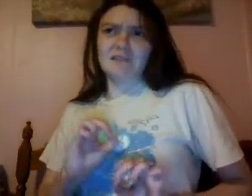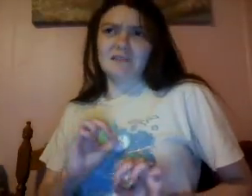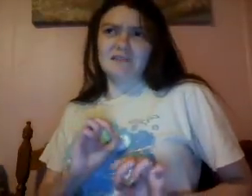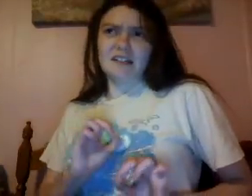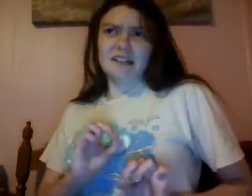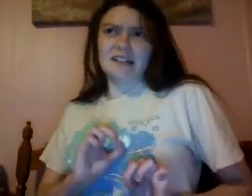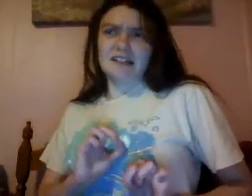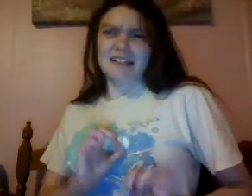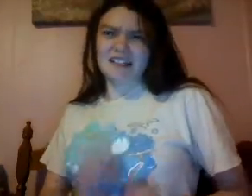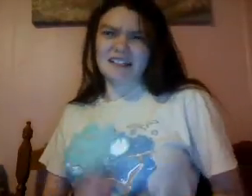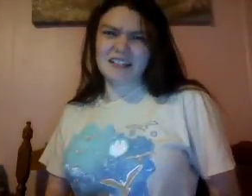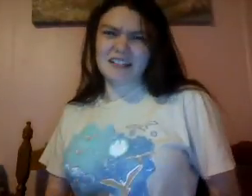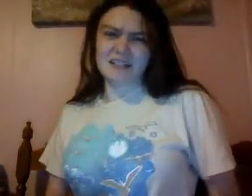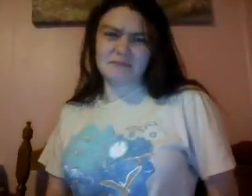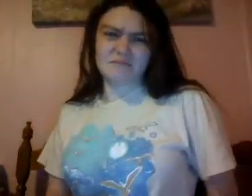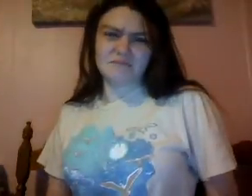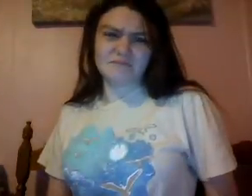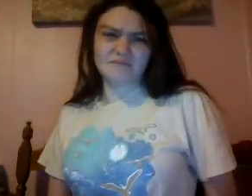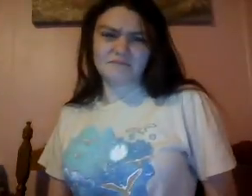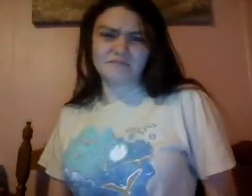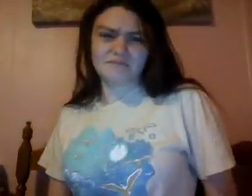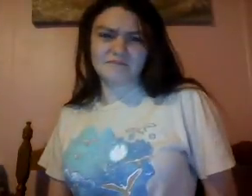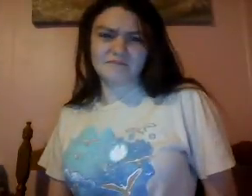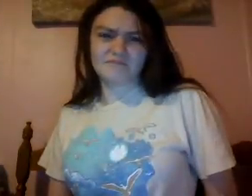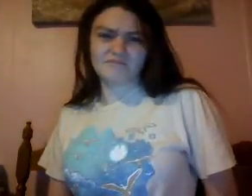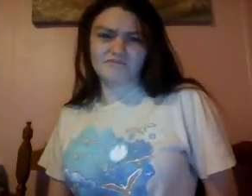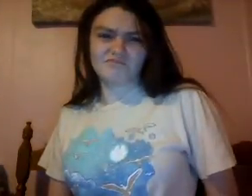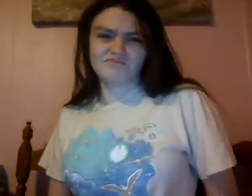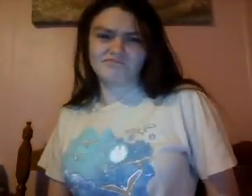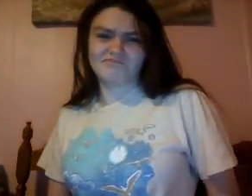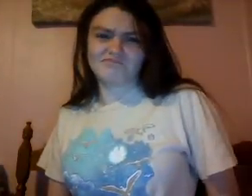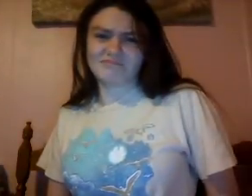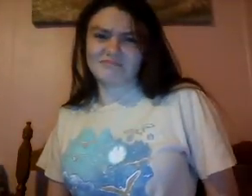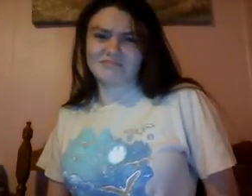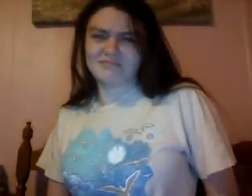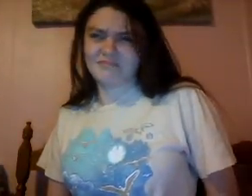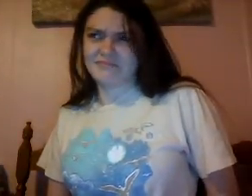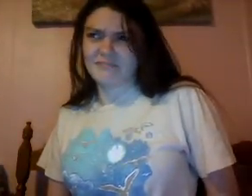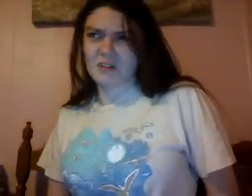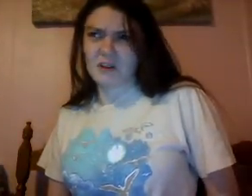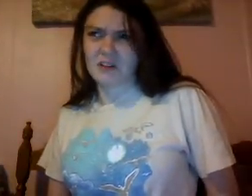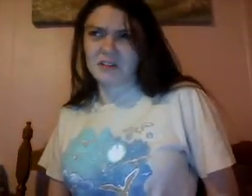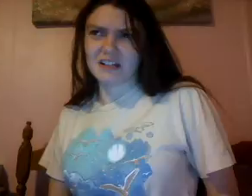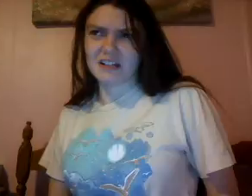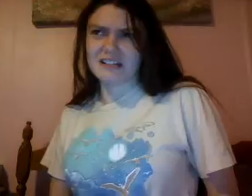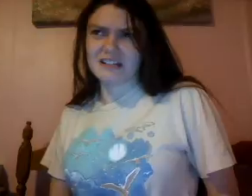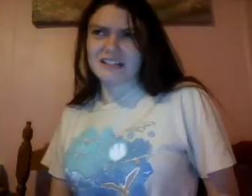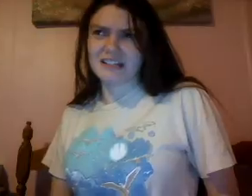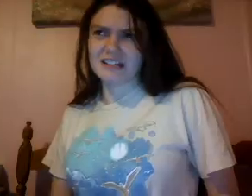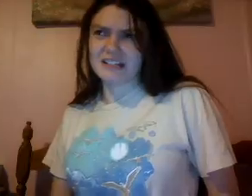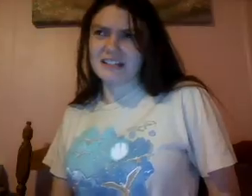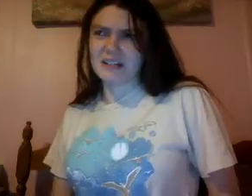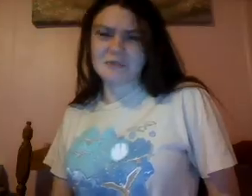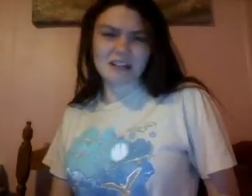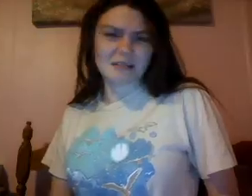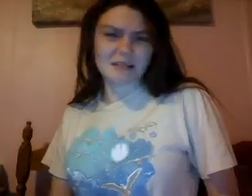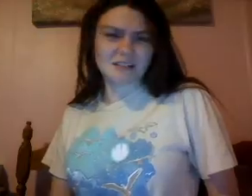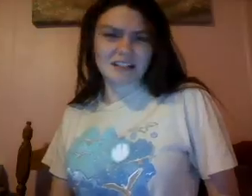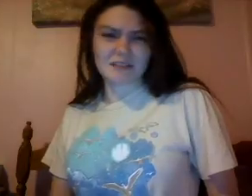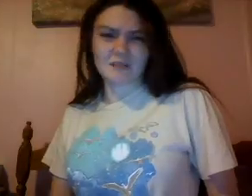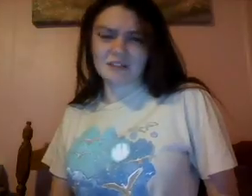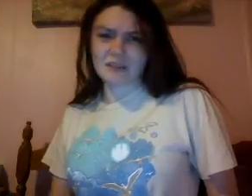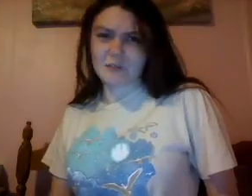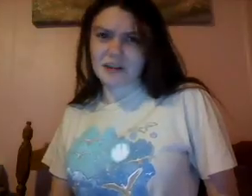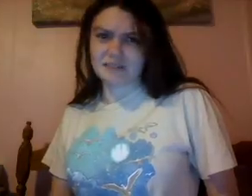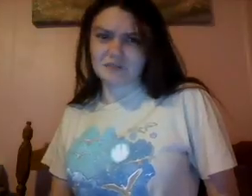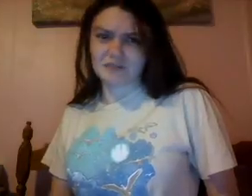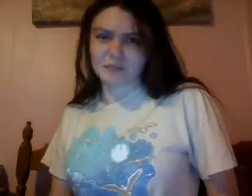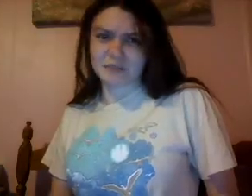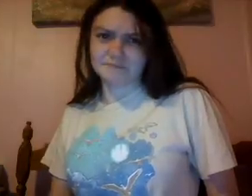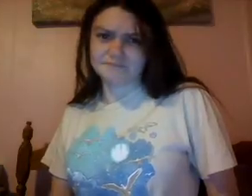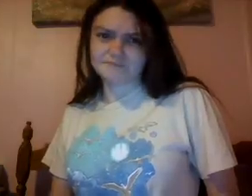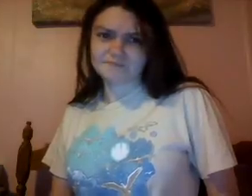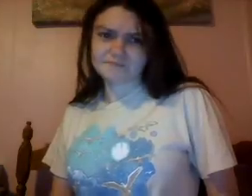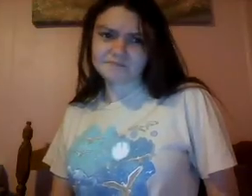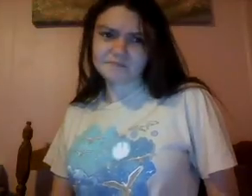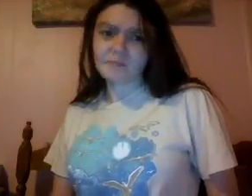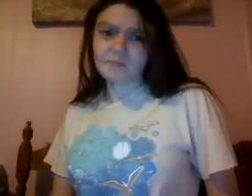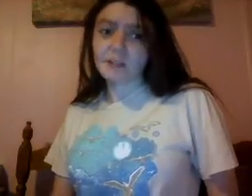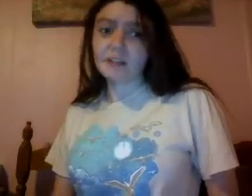it seems to be an idea. Sometimes it worked out better for me. Like,